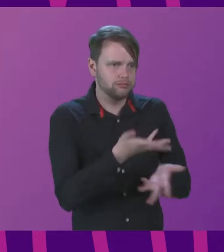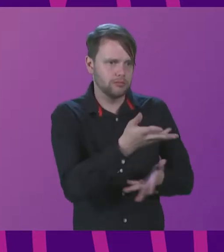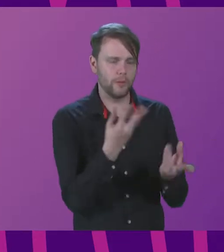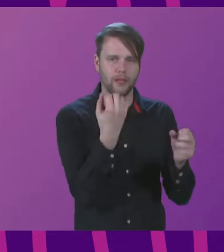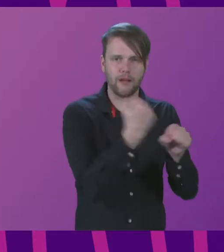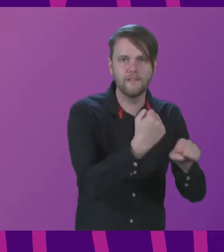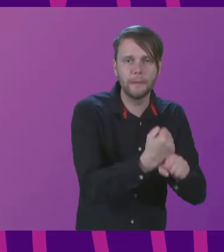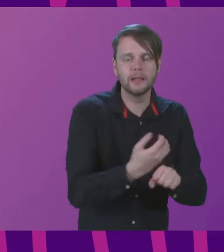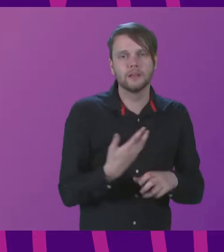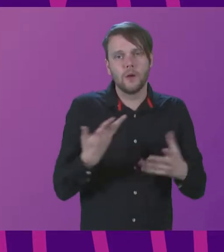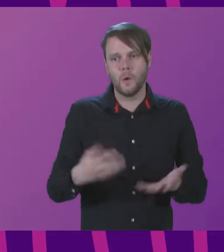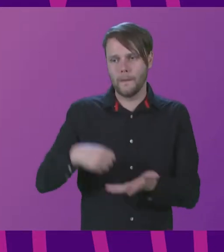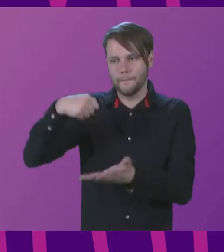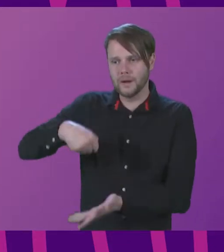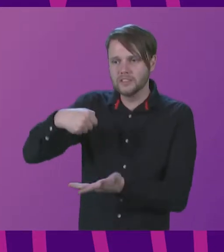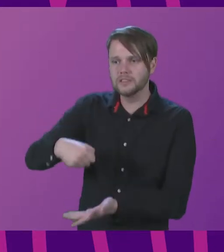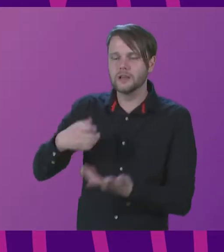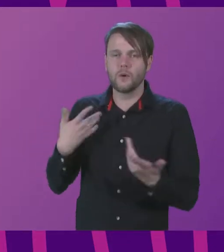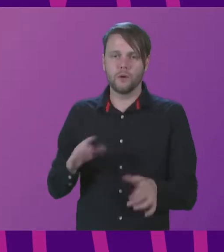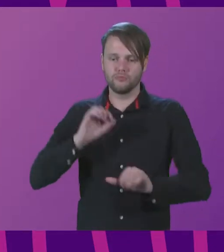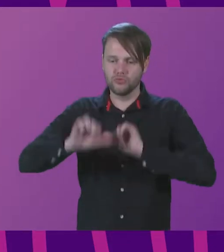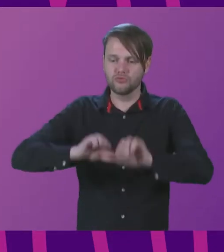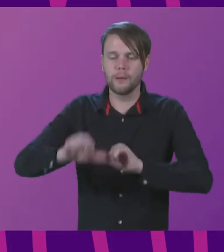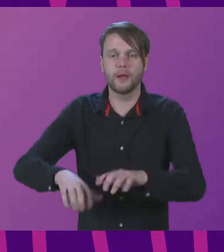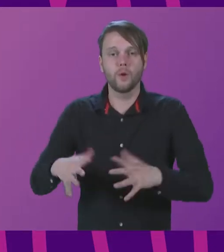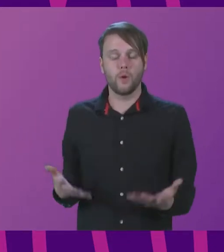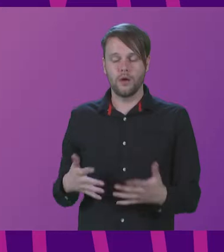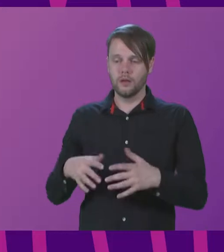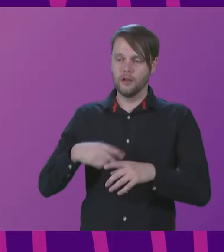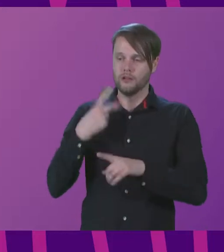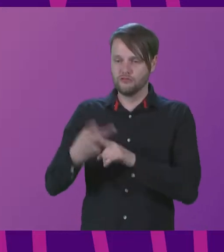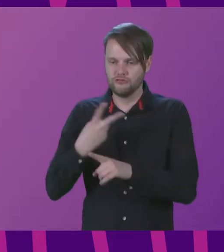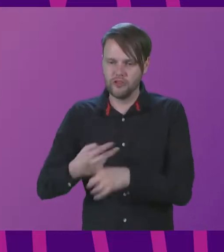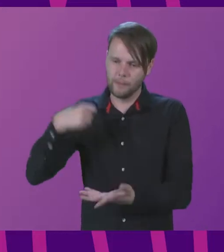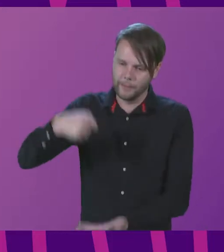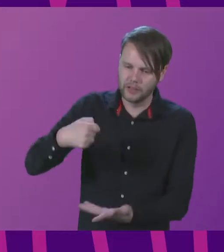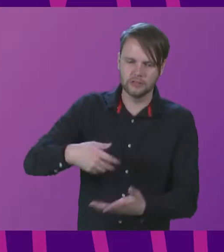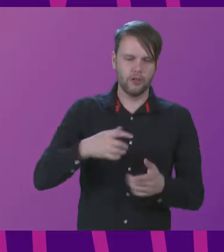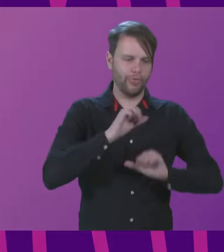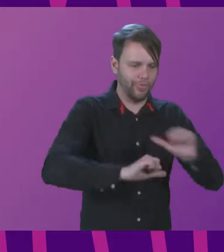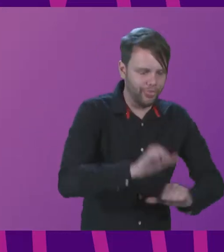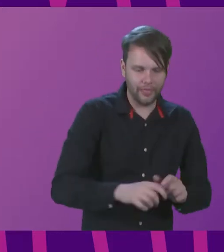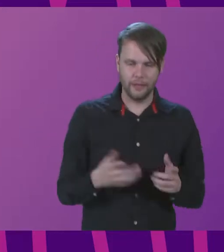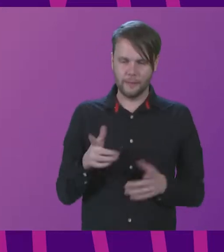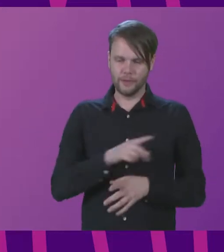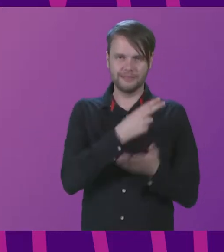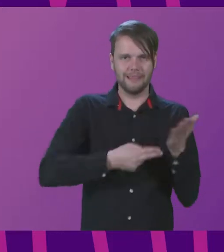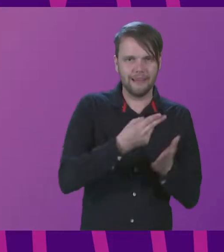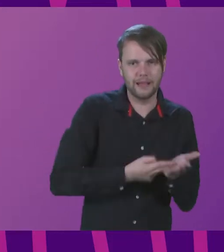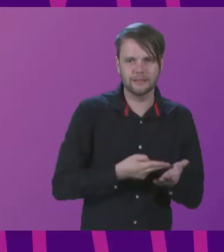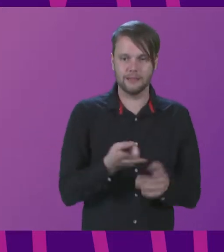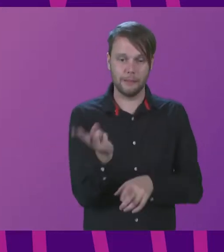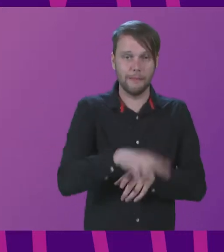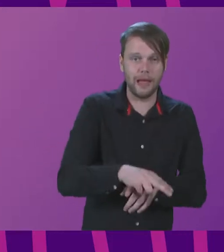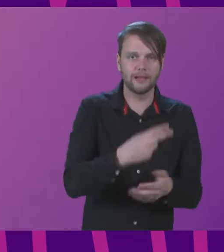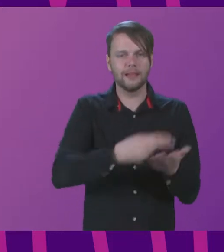or budgeting or programming or reprogramming or rebudgeting as seasons were cancelled and put on